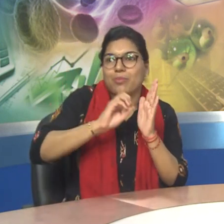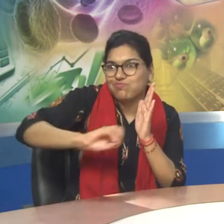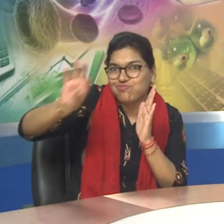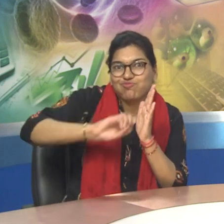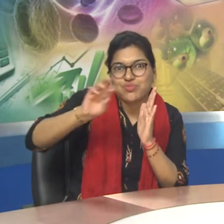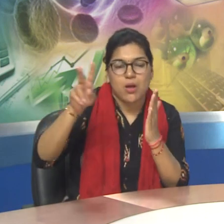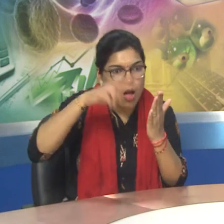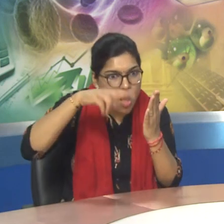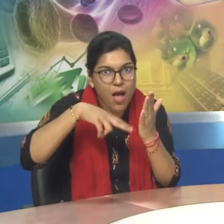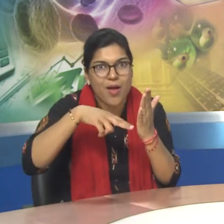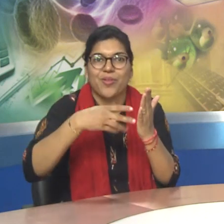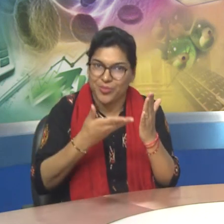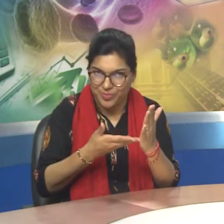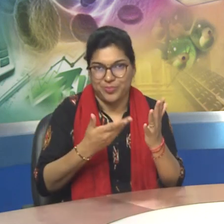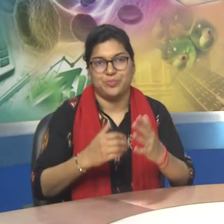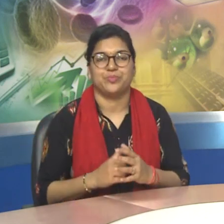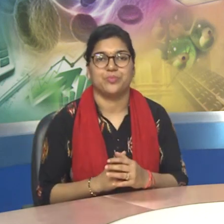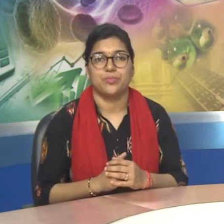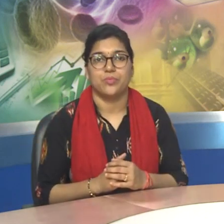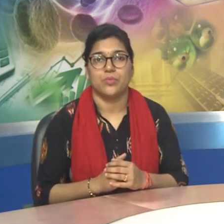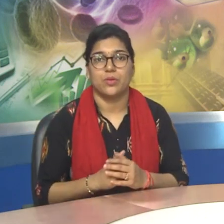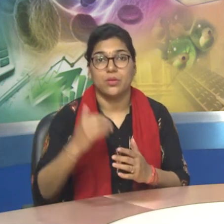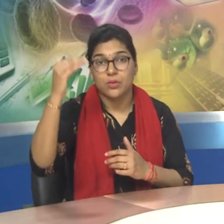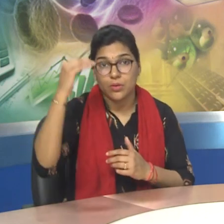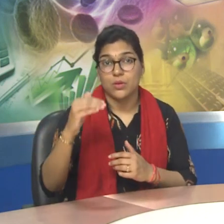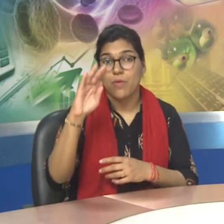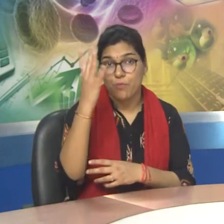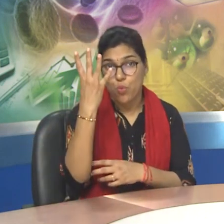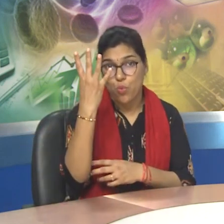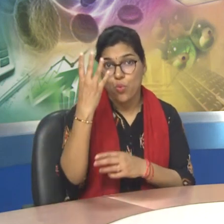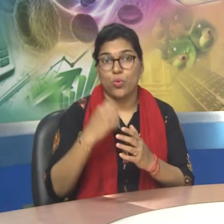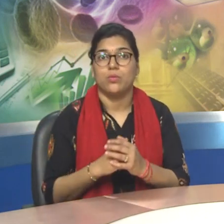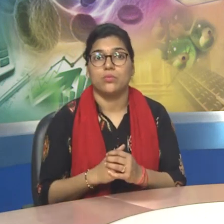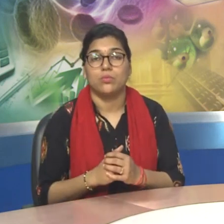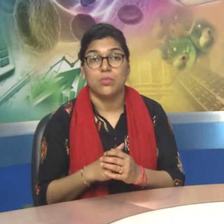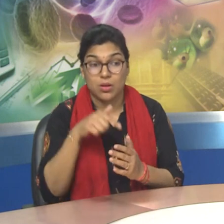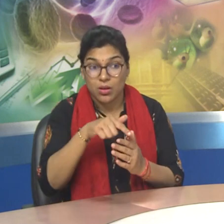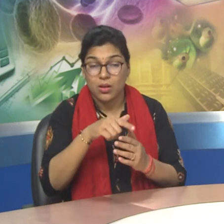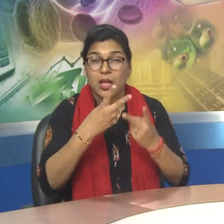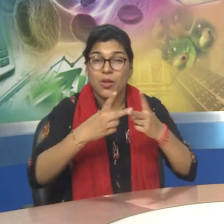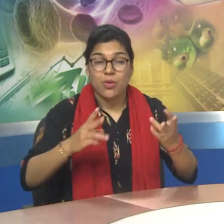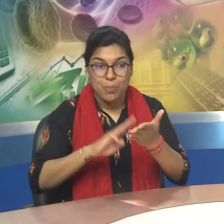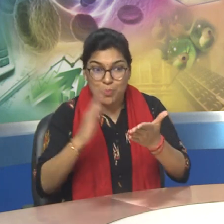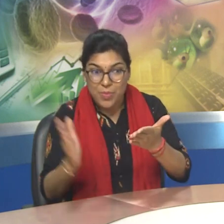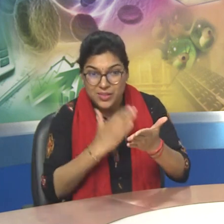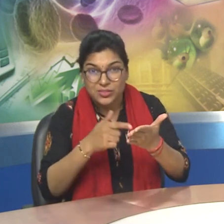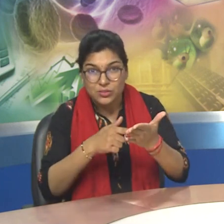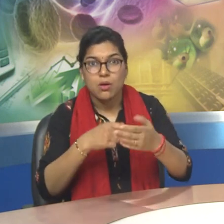Point 4. These are published by R&D organizations,